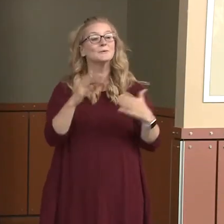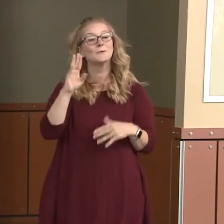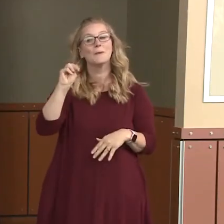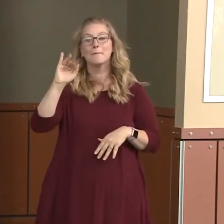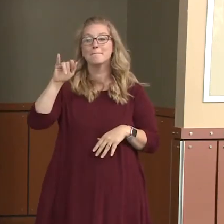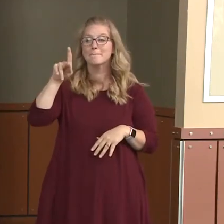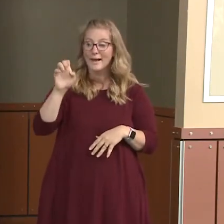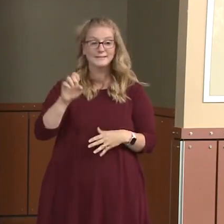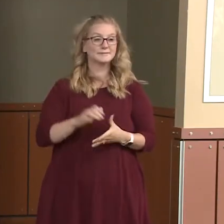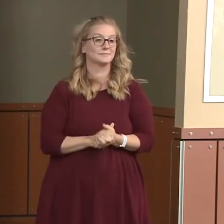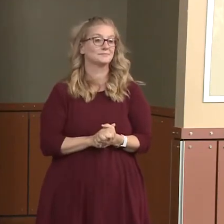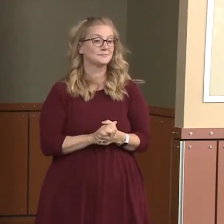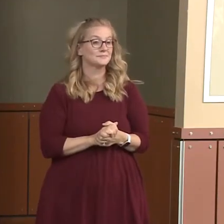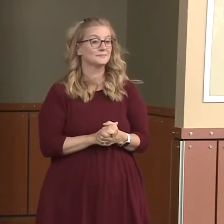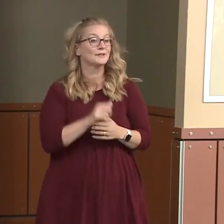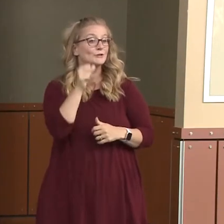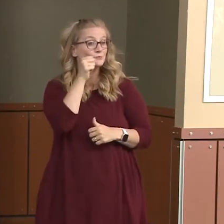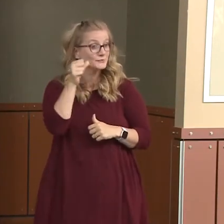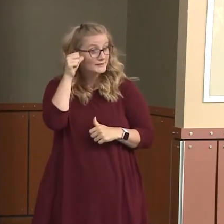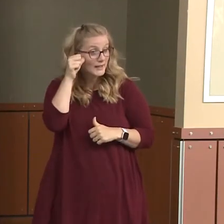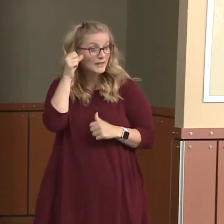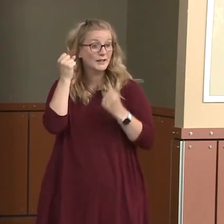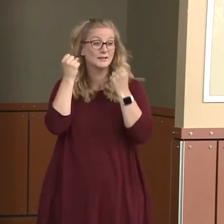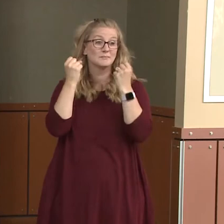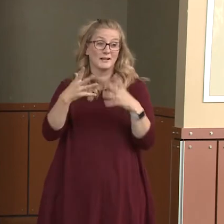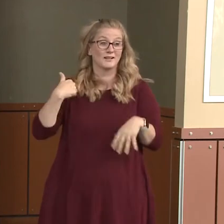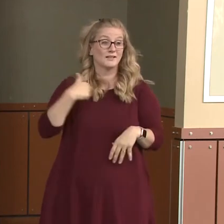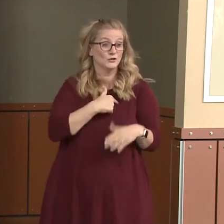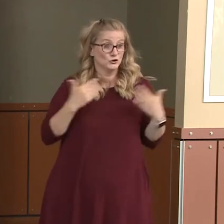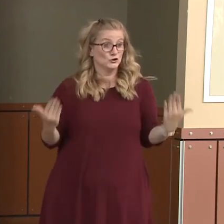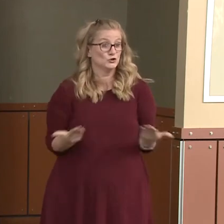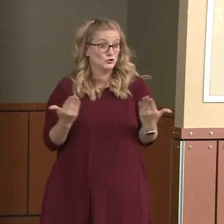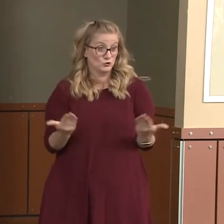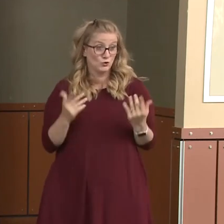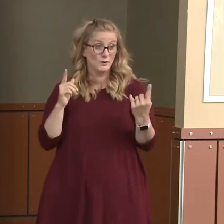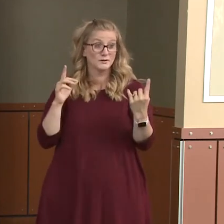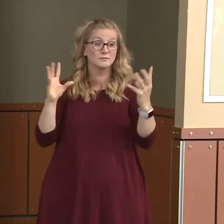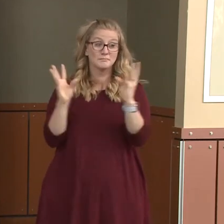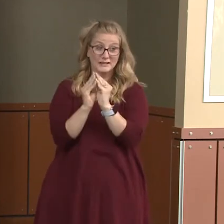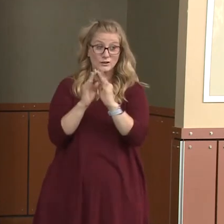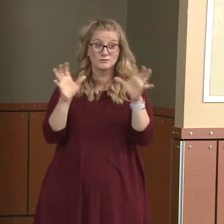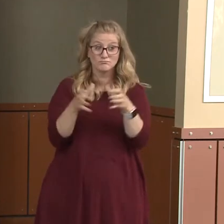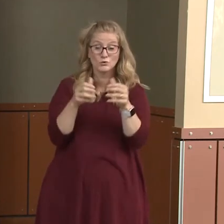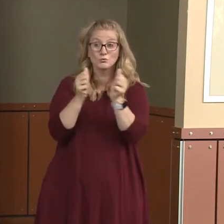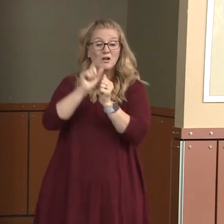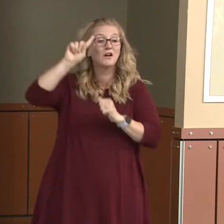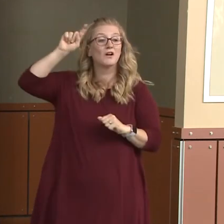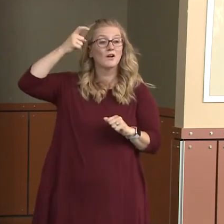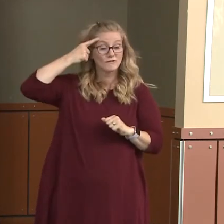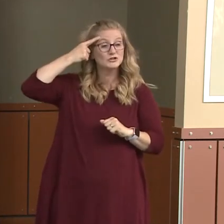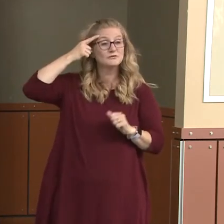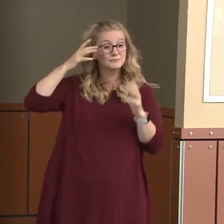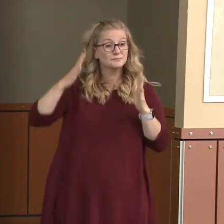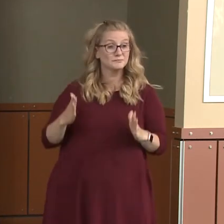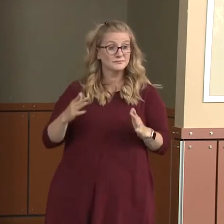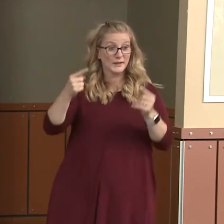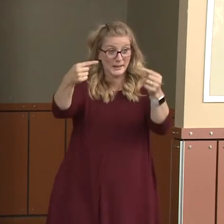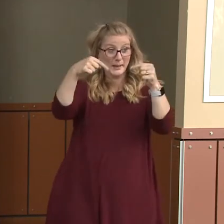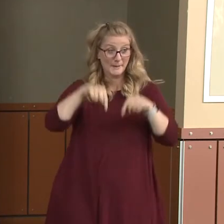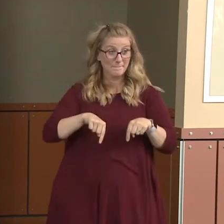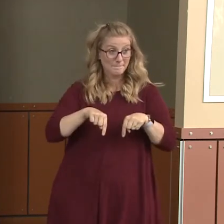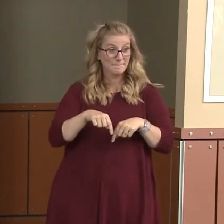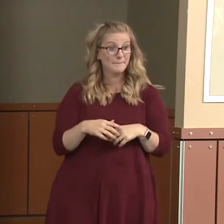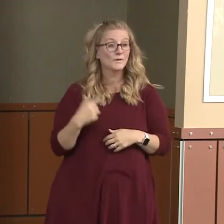Yesterday, many of us here had a chance to meet with the governor. He came to our area. And certainly, we understand his